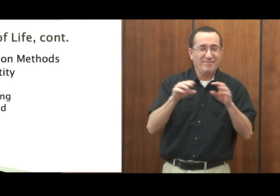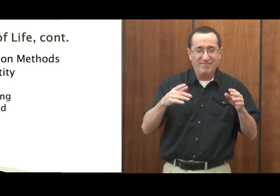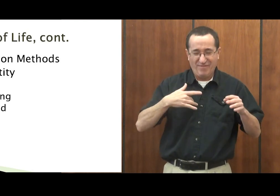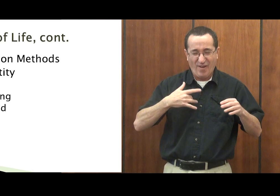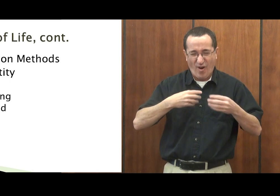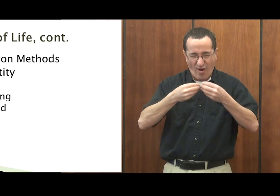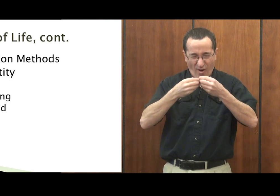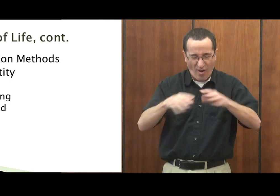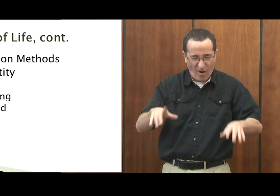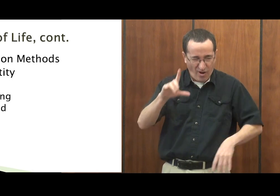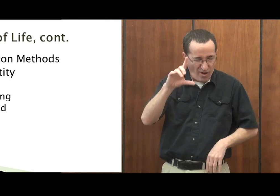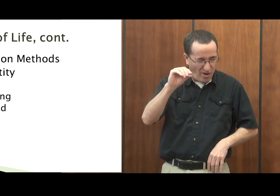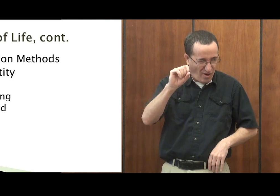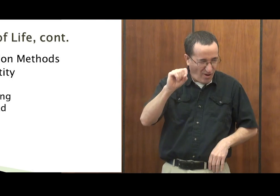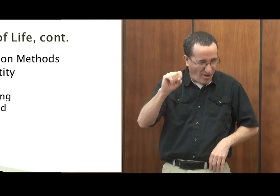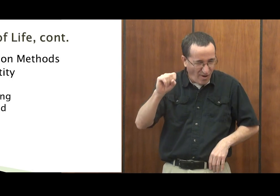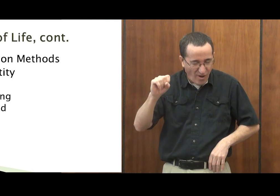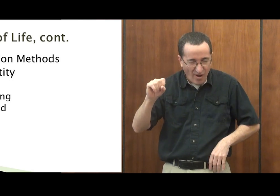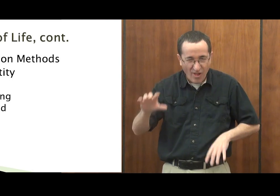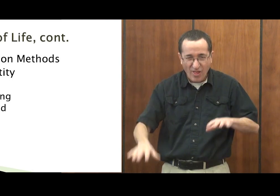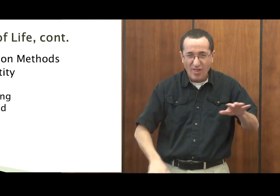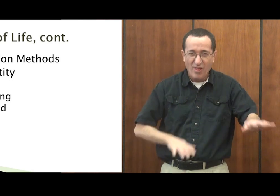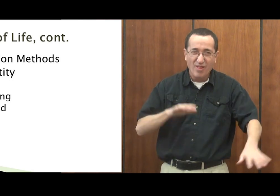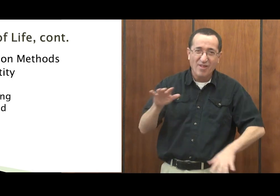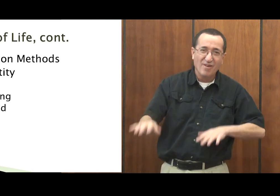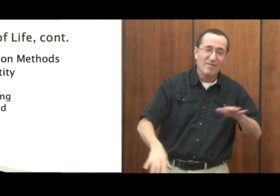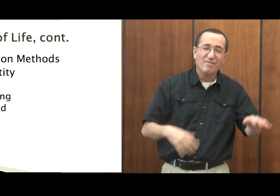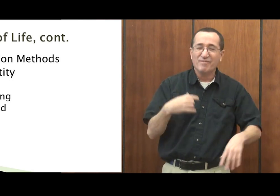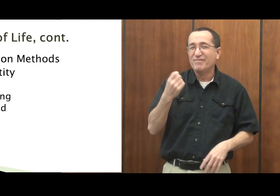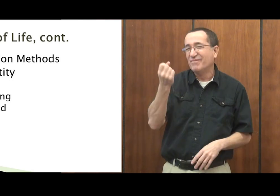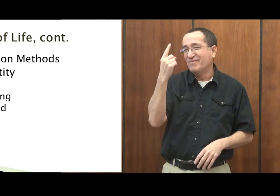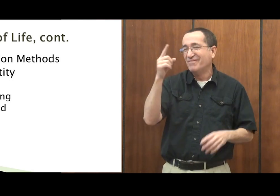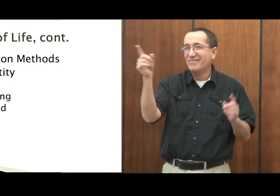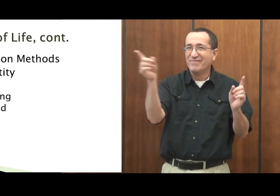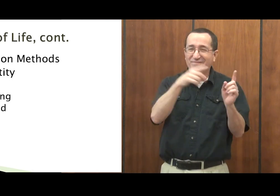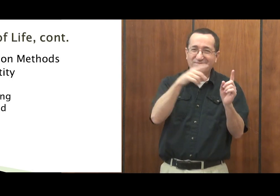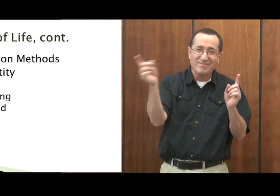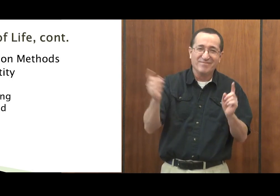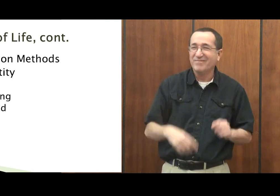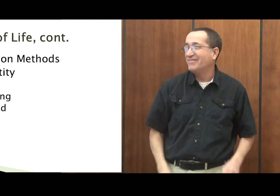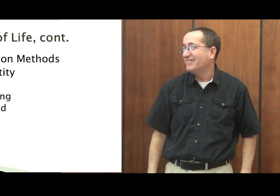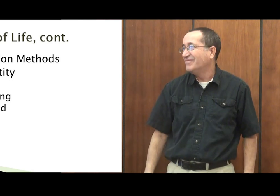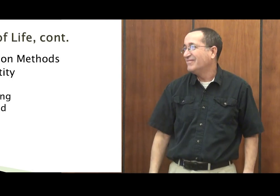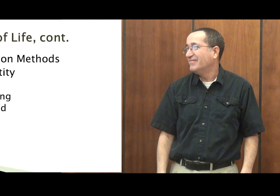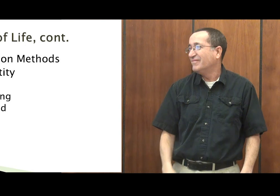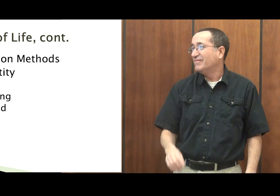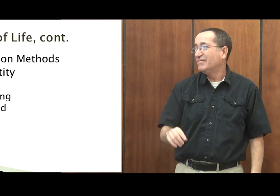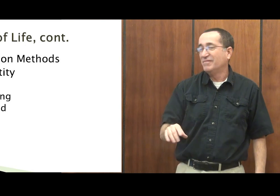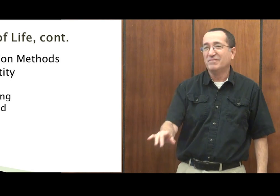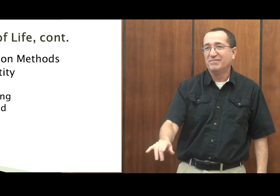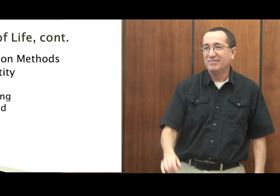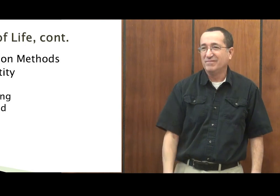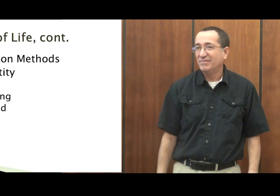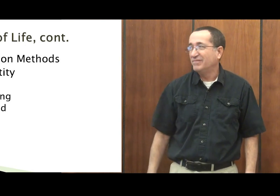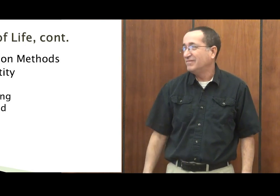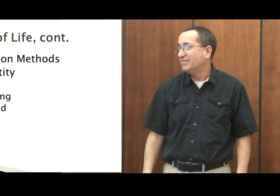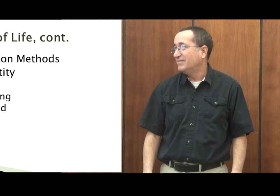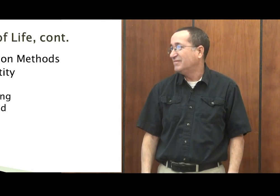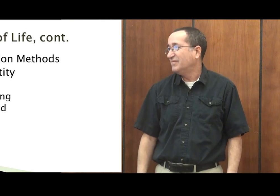older adults have a hard time with using a hearing aid. And they kind of stay in denial and don't recognize that they